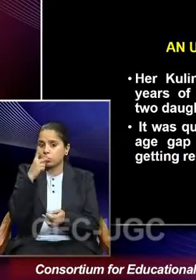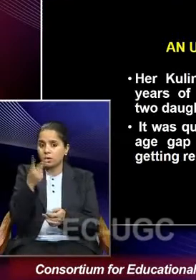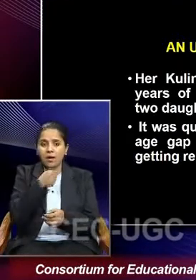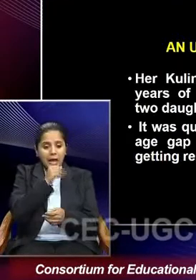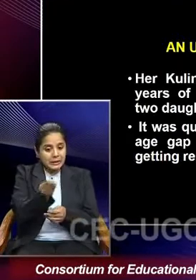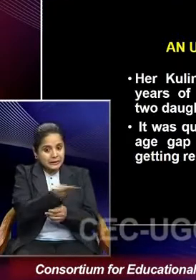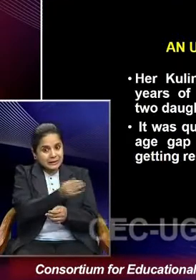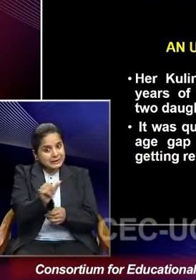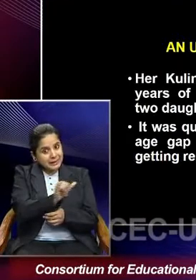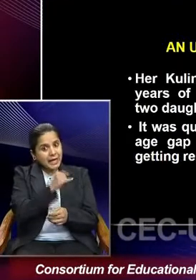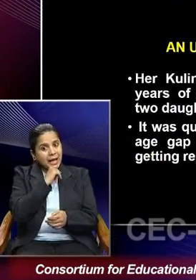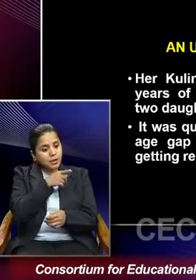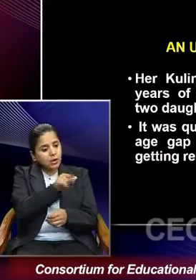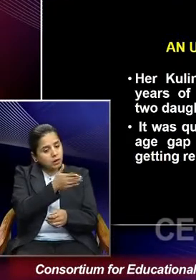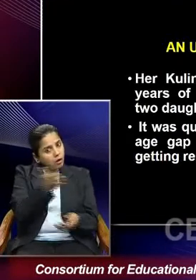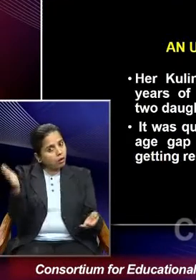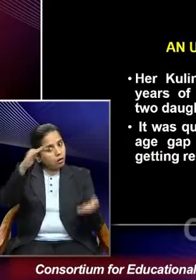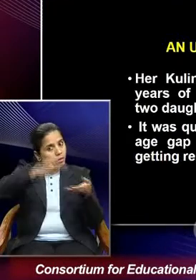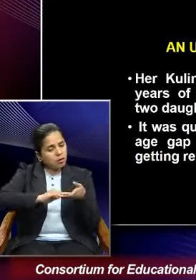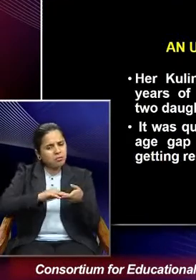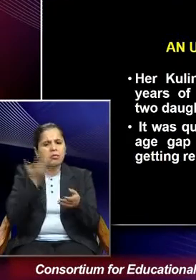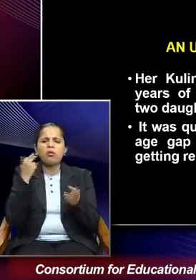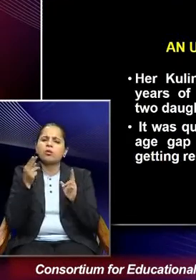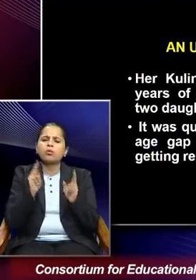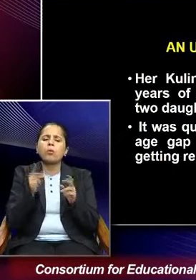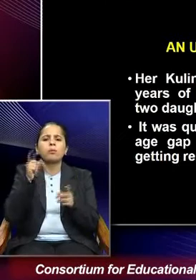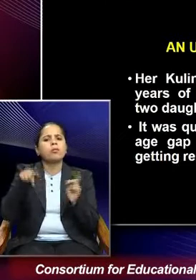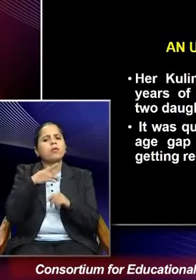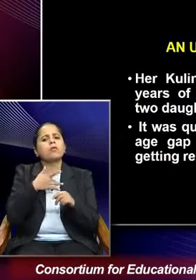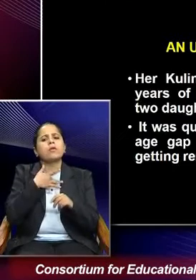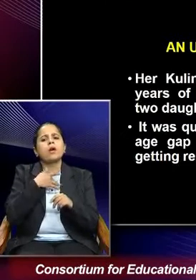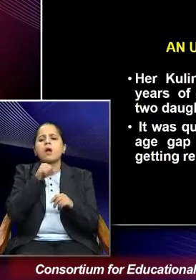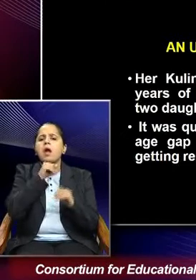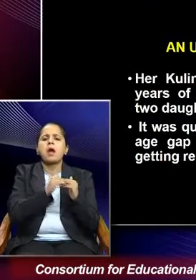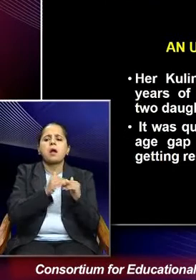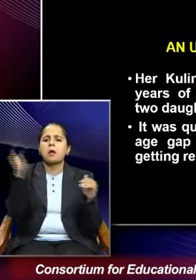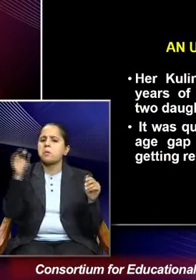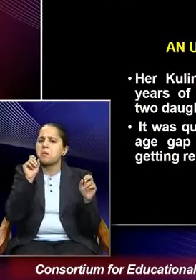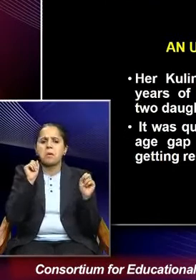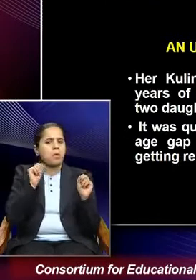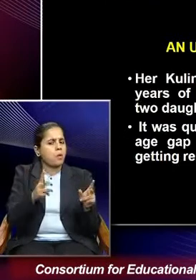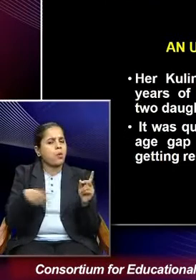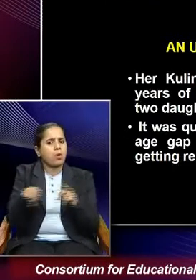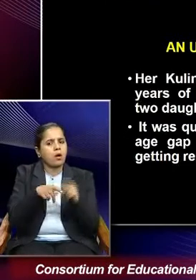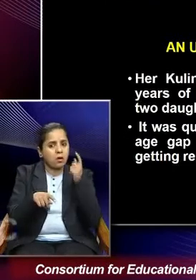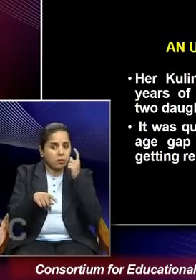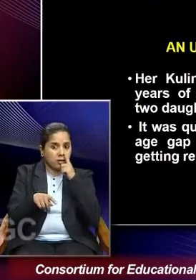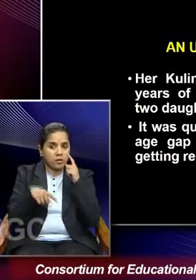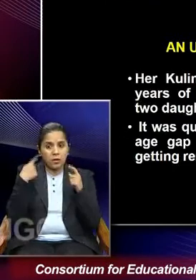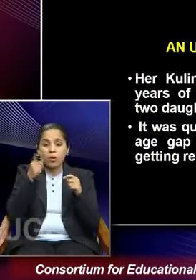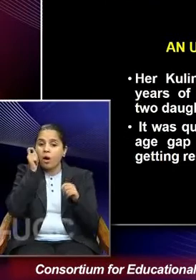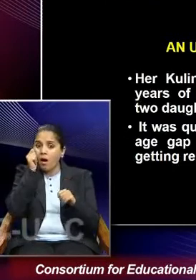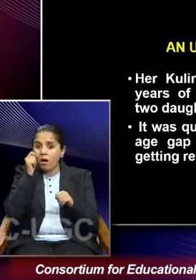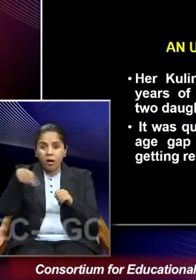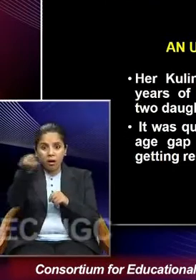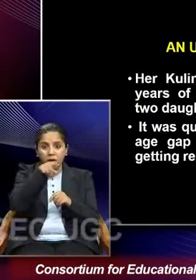age. It was quite common to find a huge age gap between widower grooms